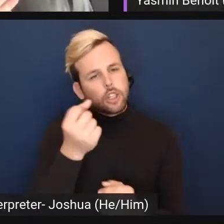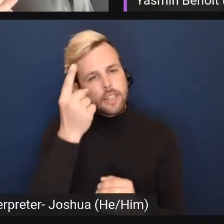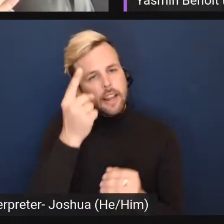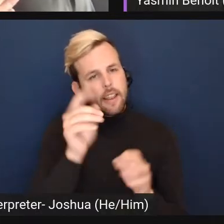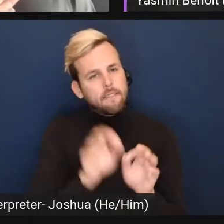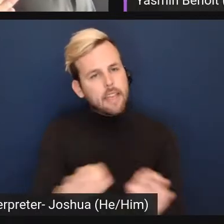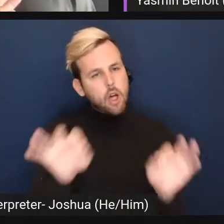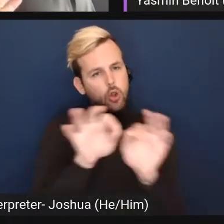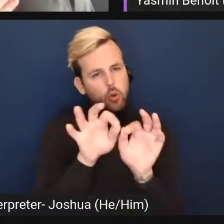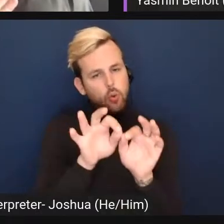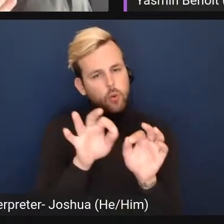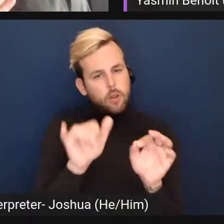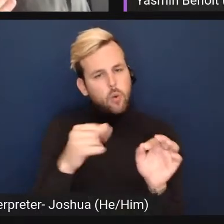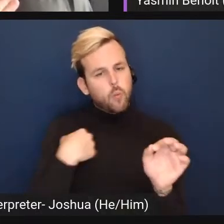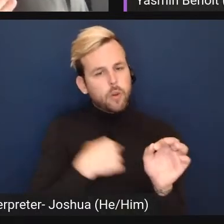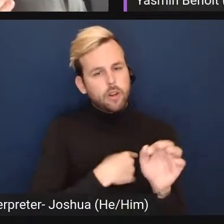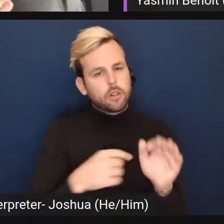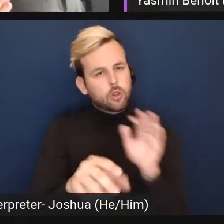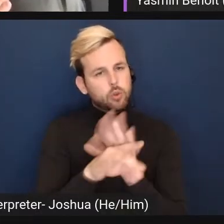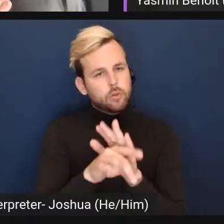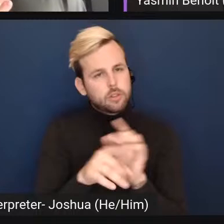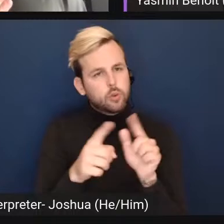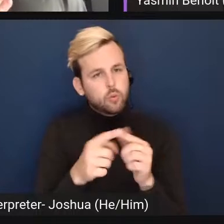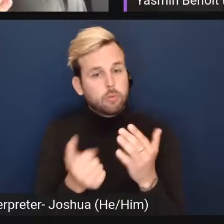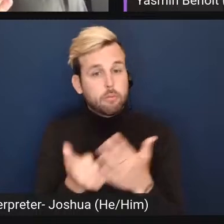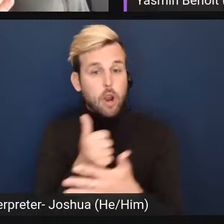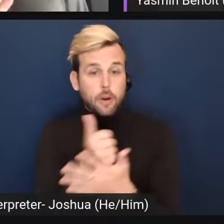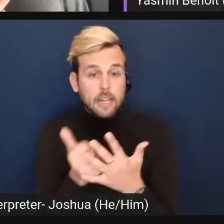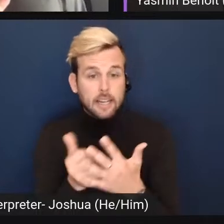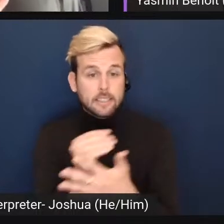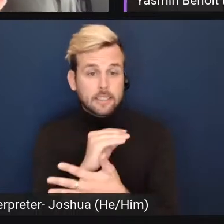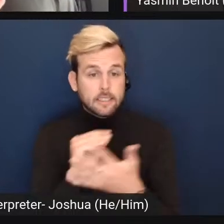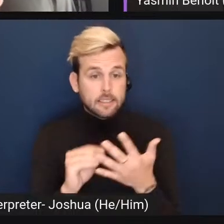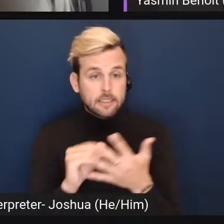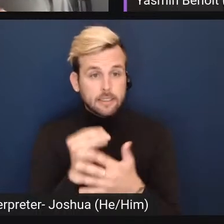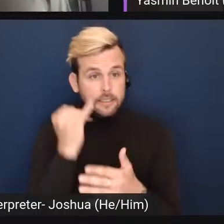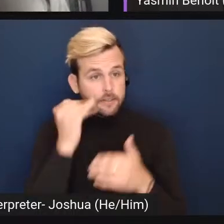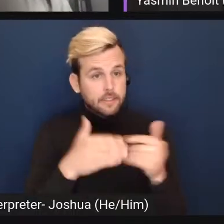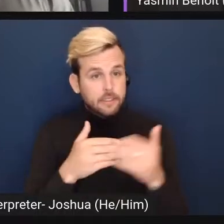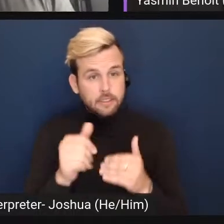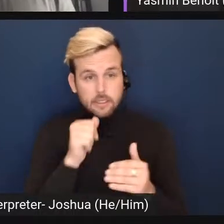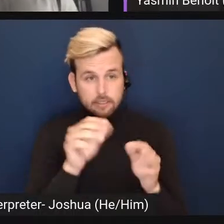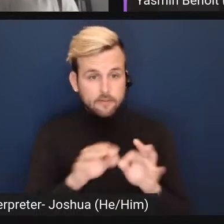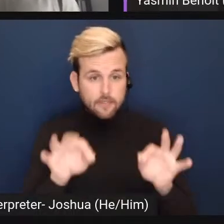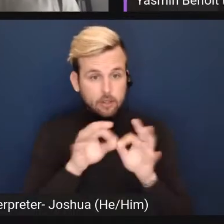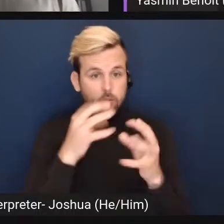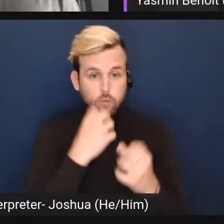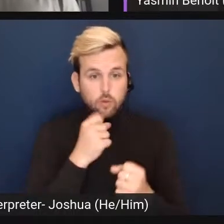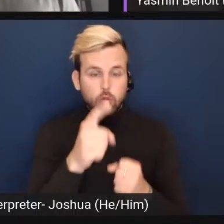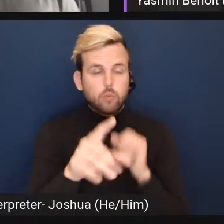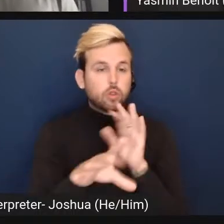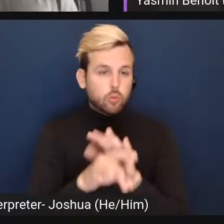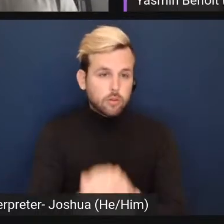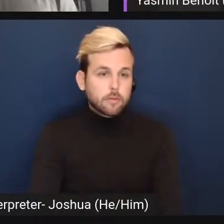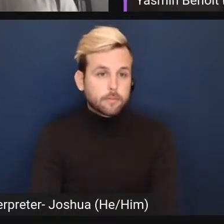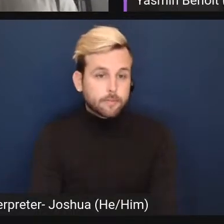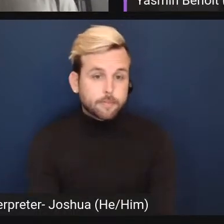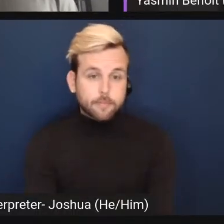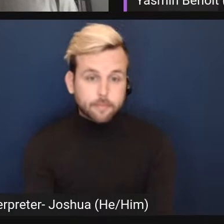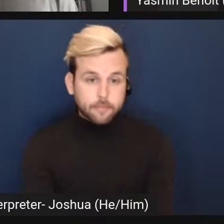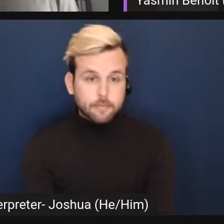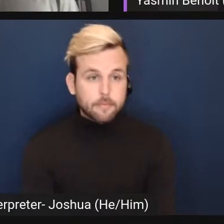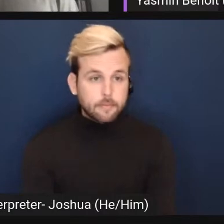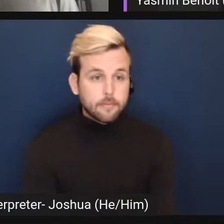value that we are choosing to prioritize here, um, even if that's not a value that you would choose to prioritize. Um,